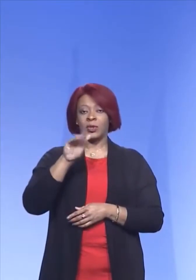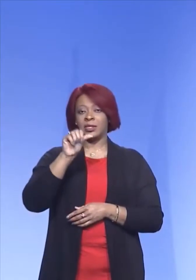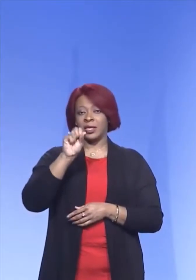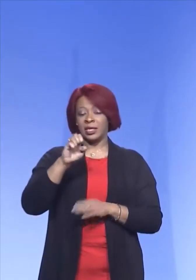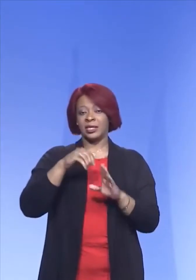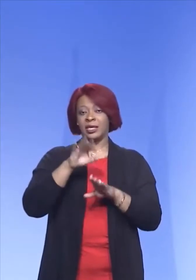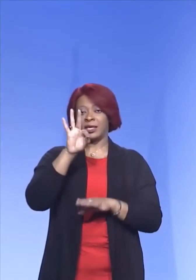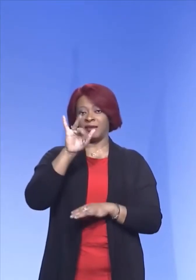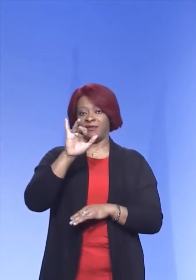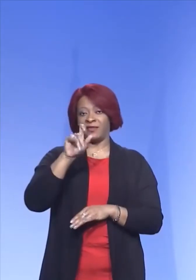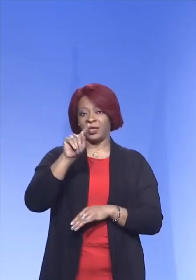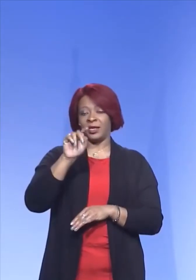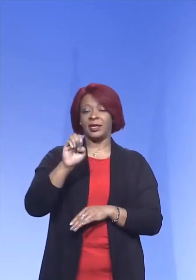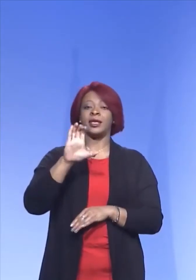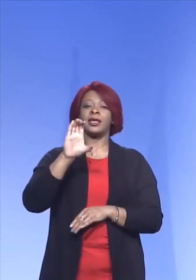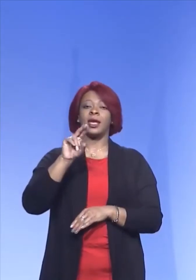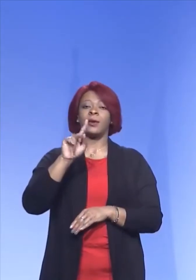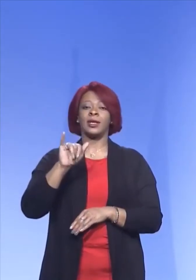Fayette County, Tennessee.